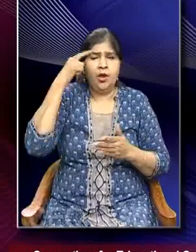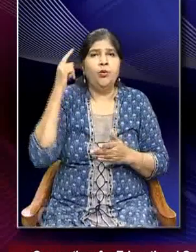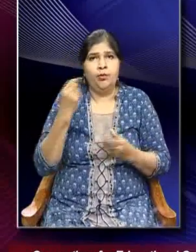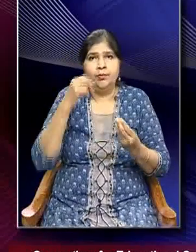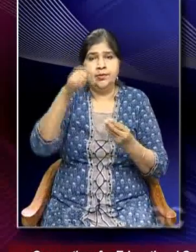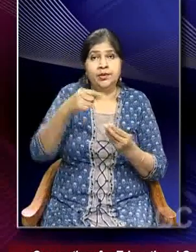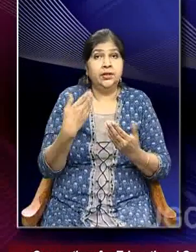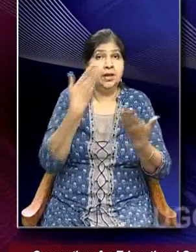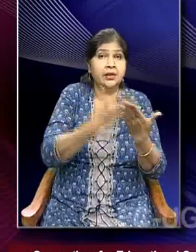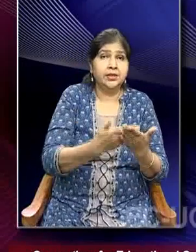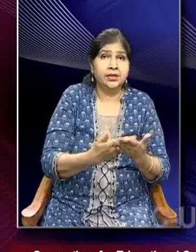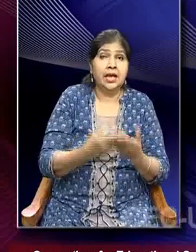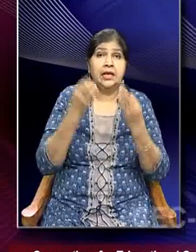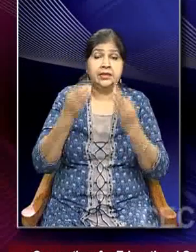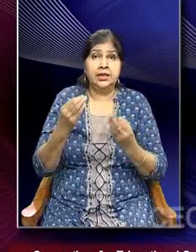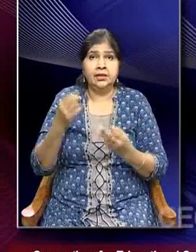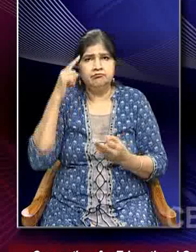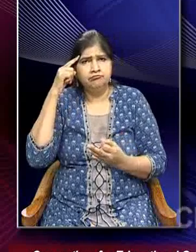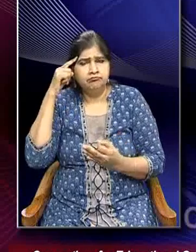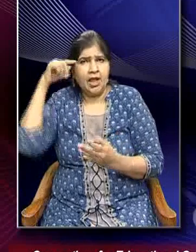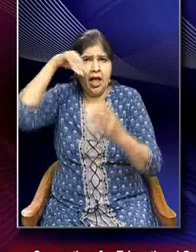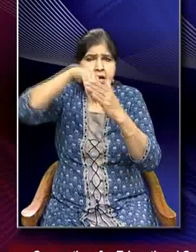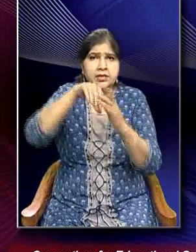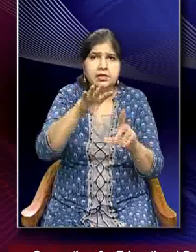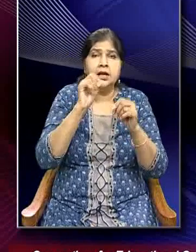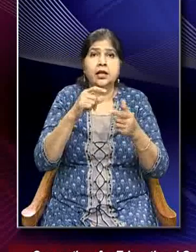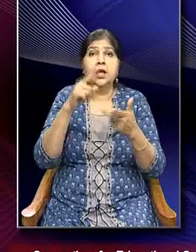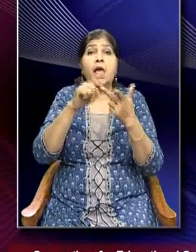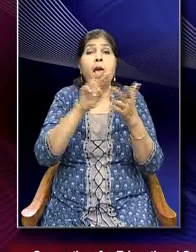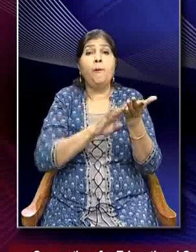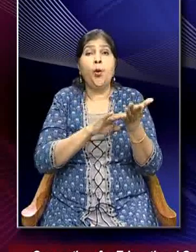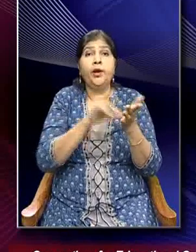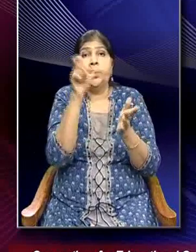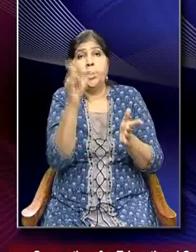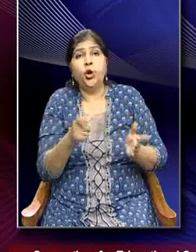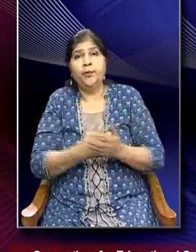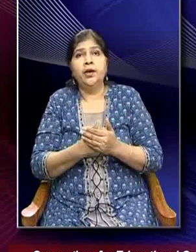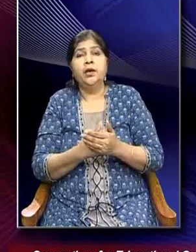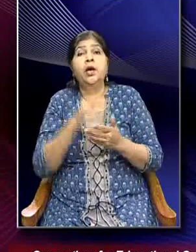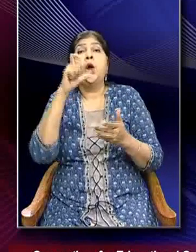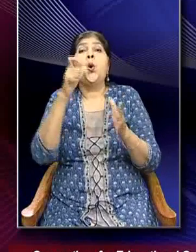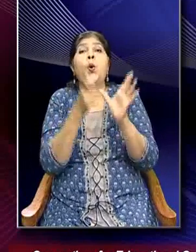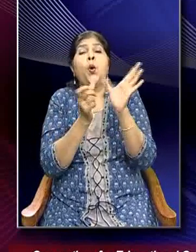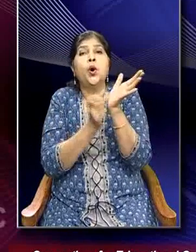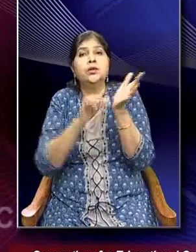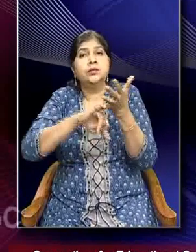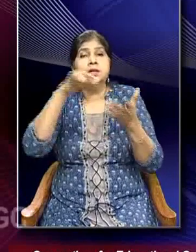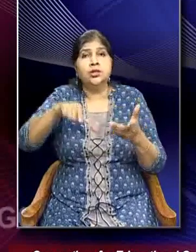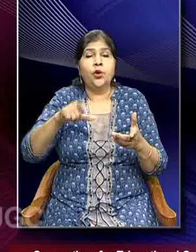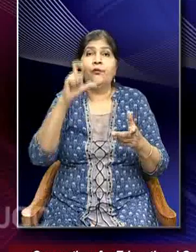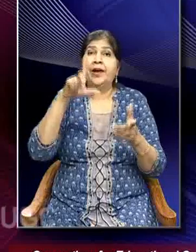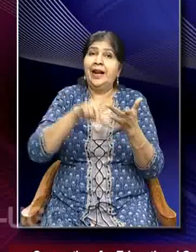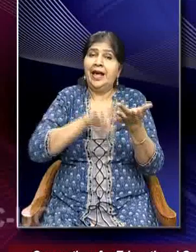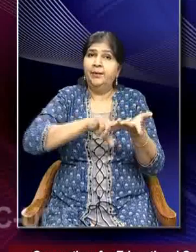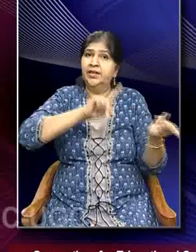presented to you significant insights into the important topic of causes of climate